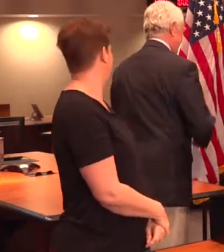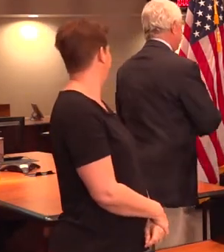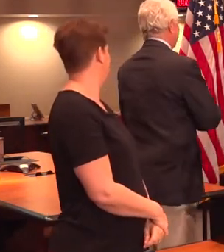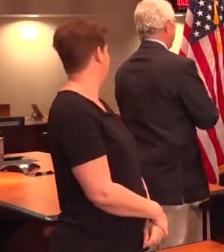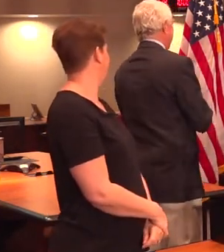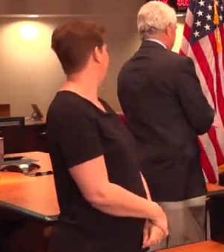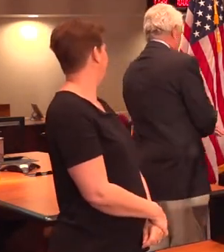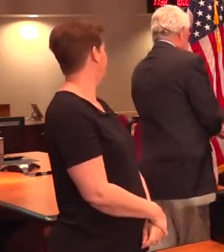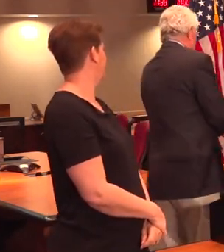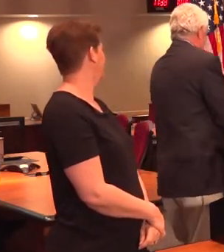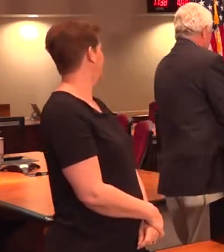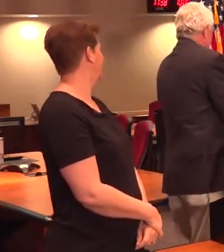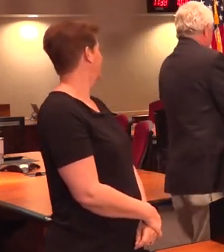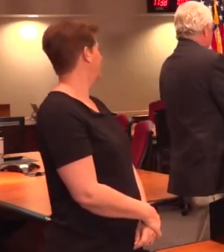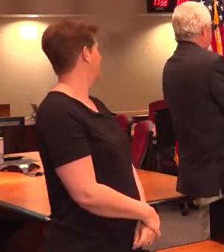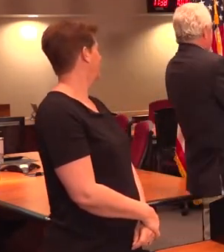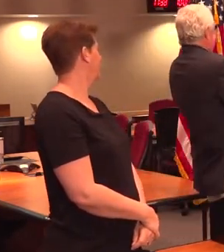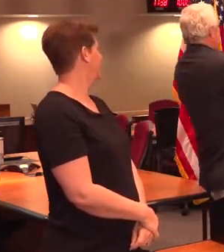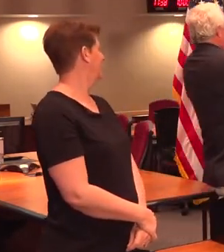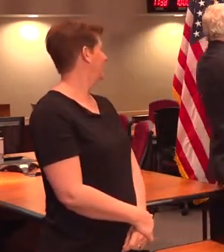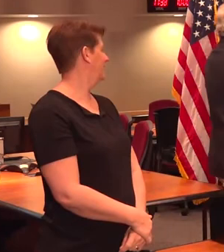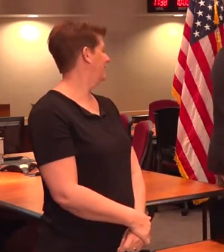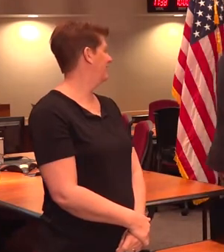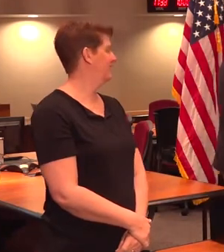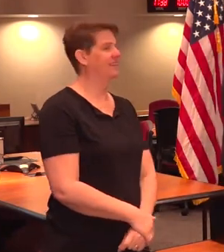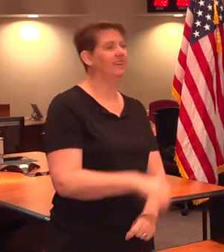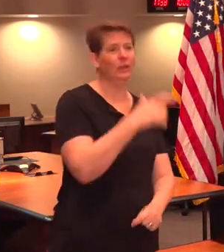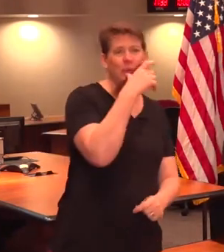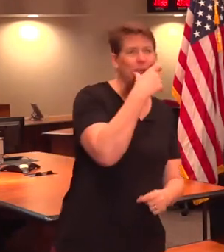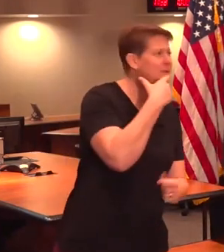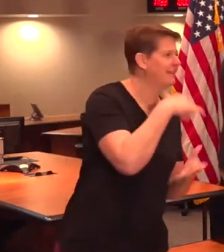You said that. Any questions?